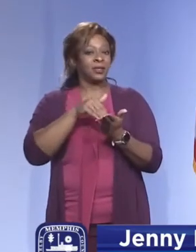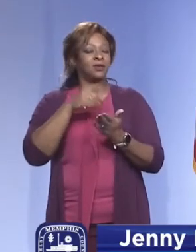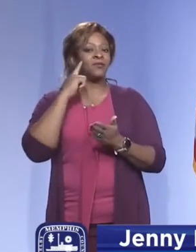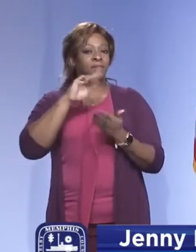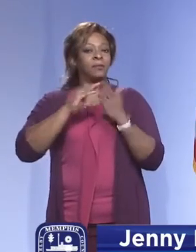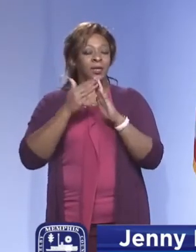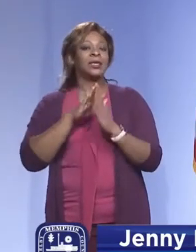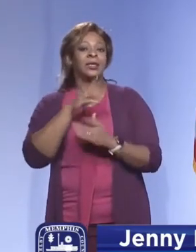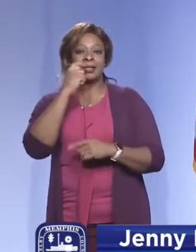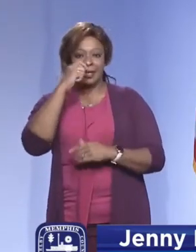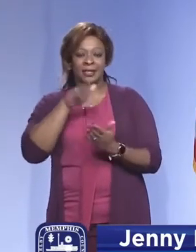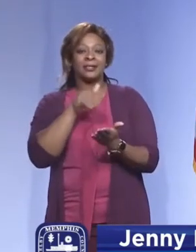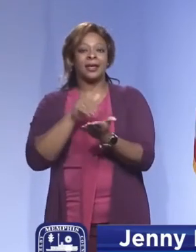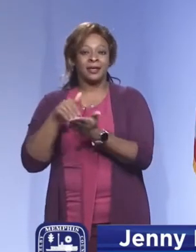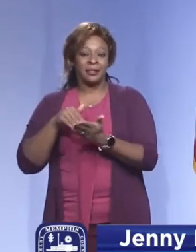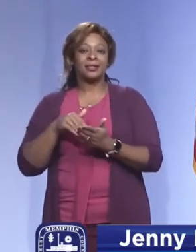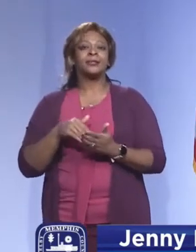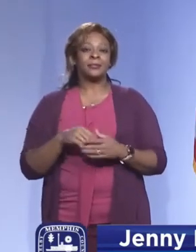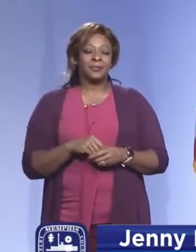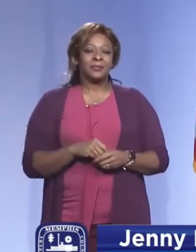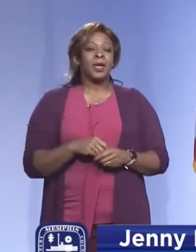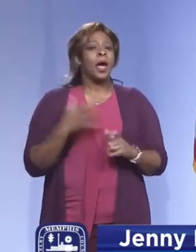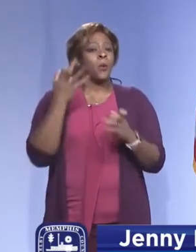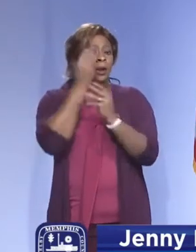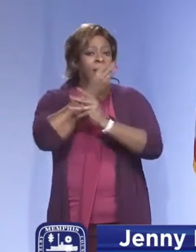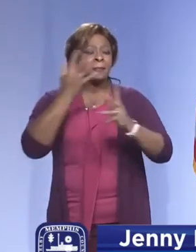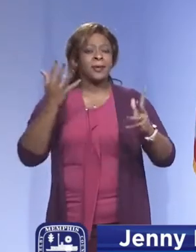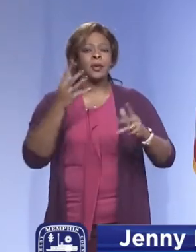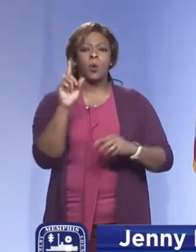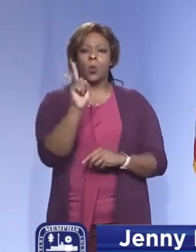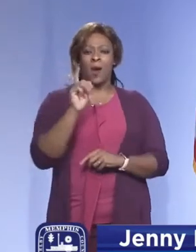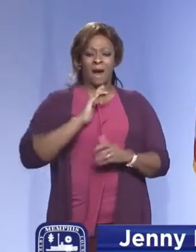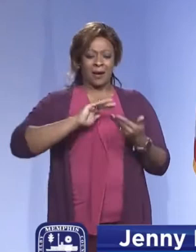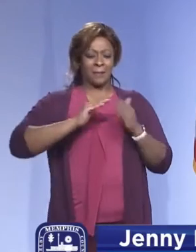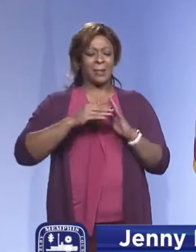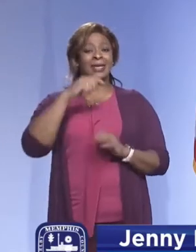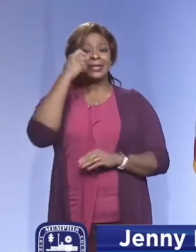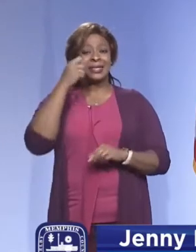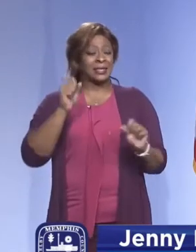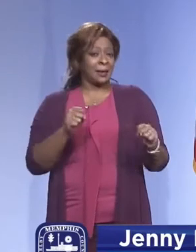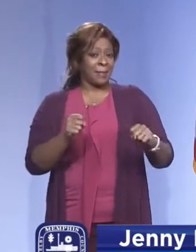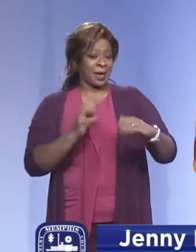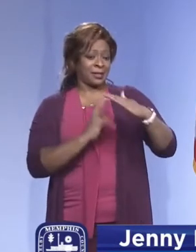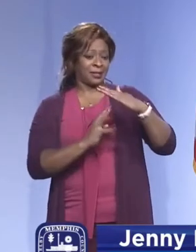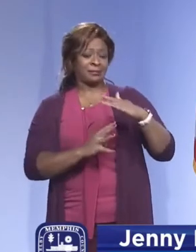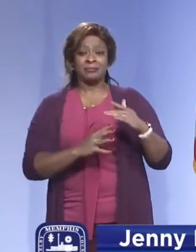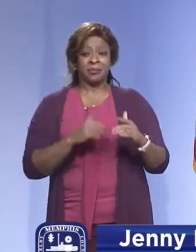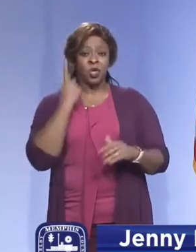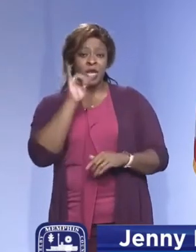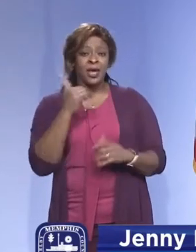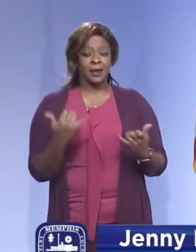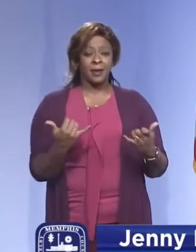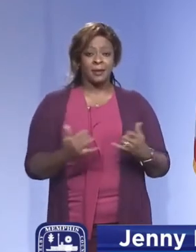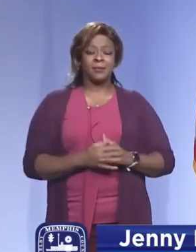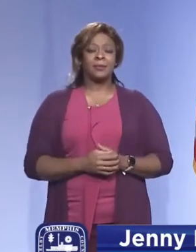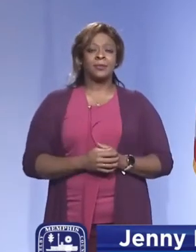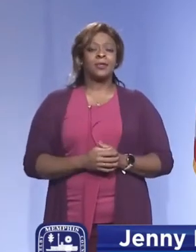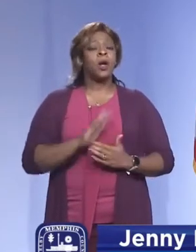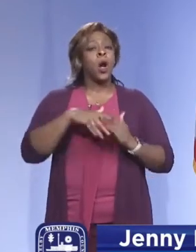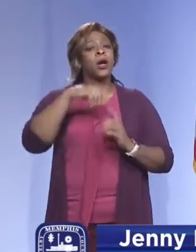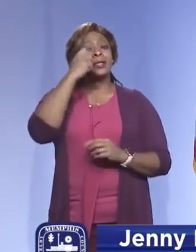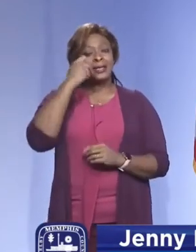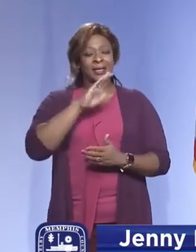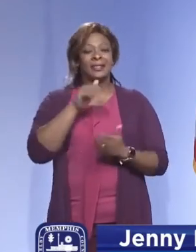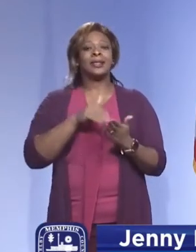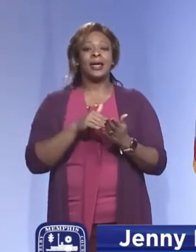So I'm here this afternoon to give you an update on where our community testing capacity stands today. All test sites